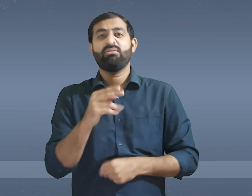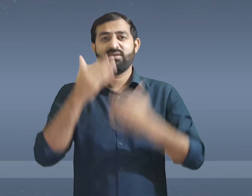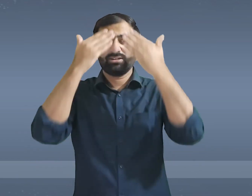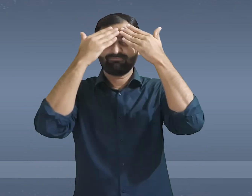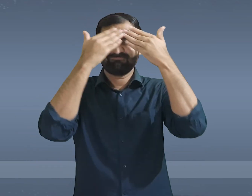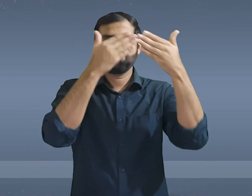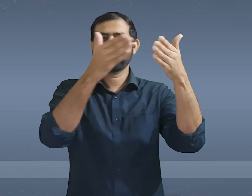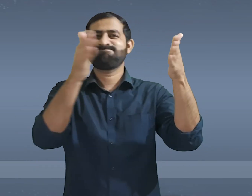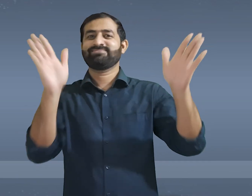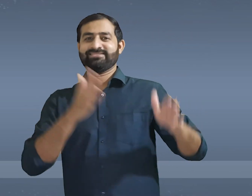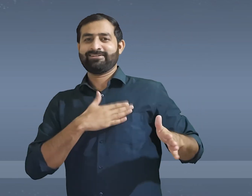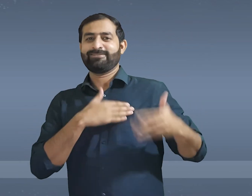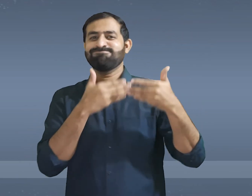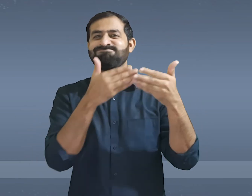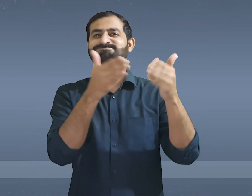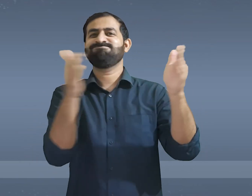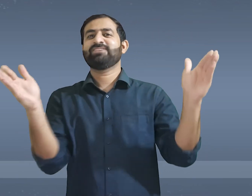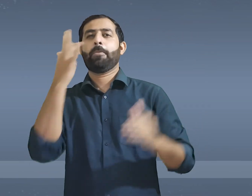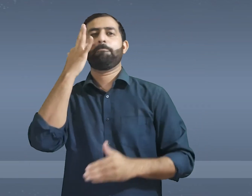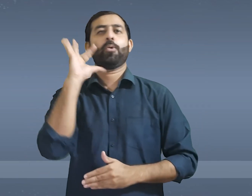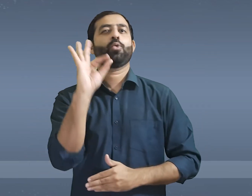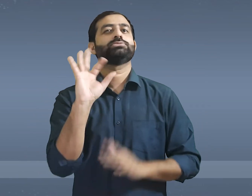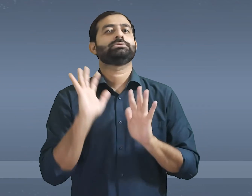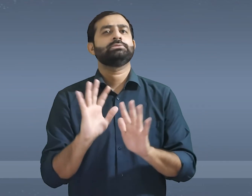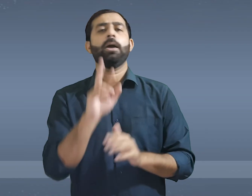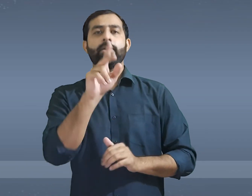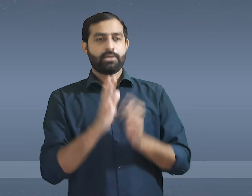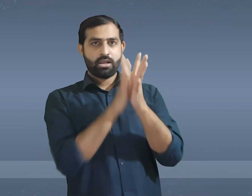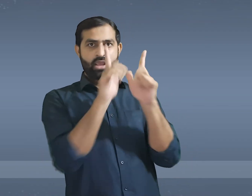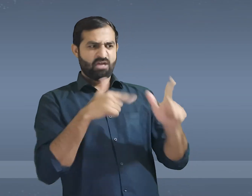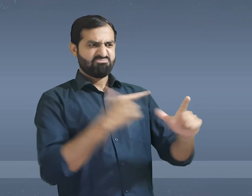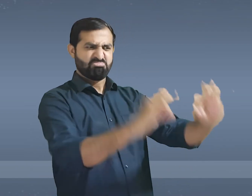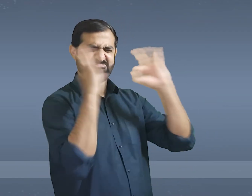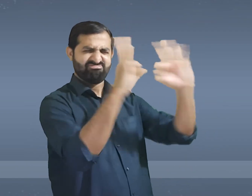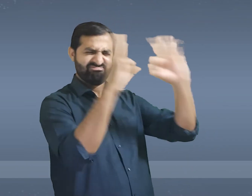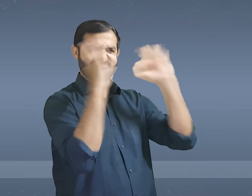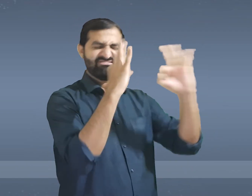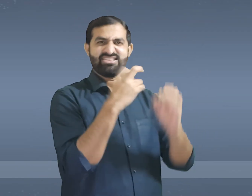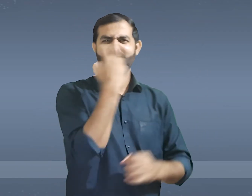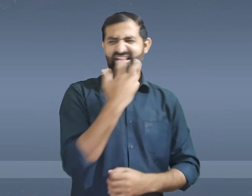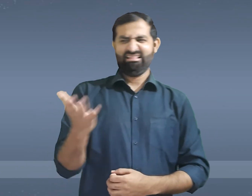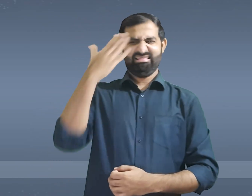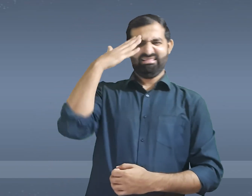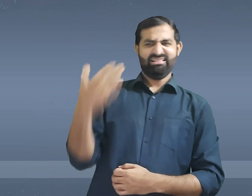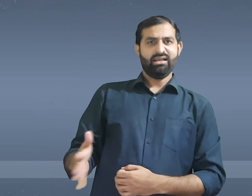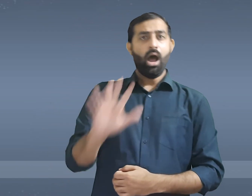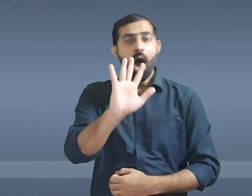important for them to understand the necessity of the deaf students. They should not talk only in favor of one option and reject